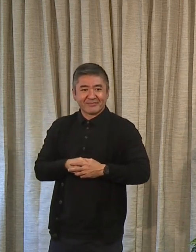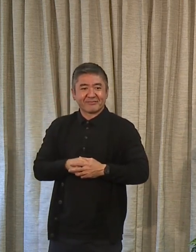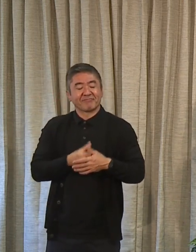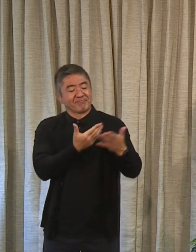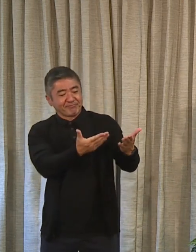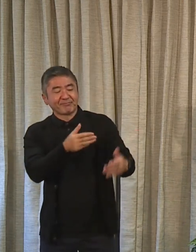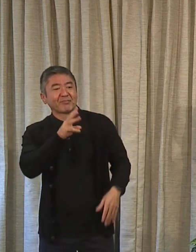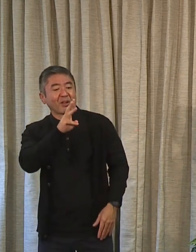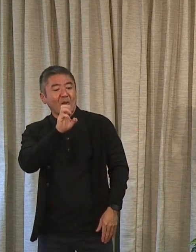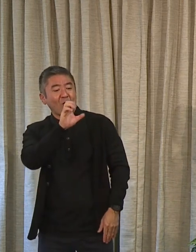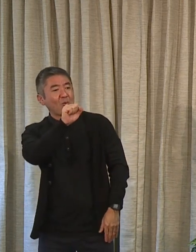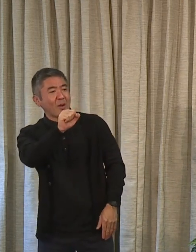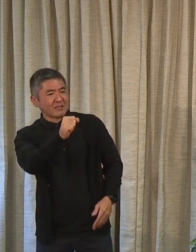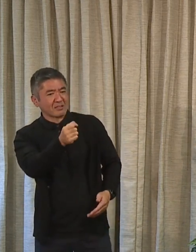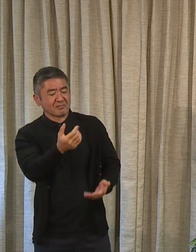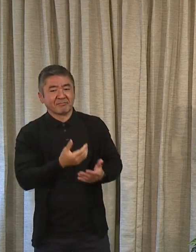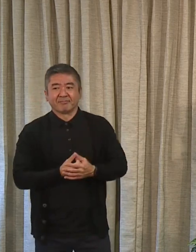Wes.